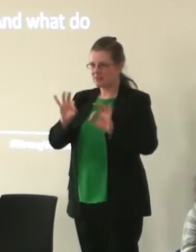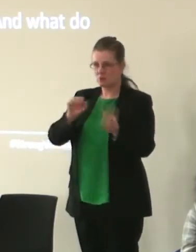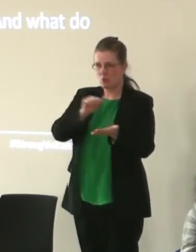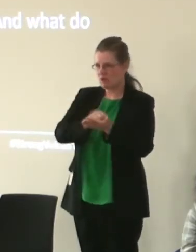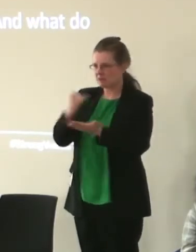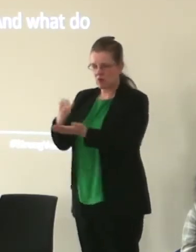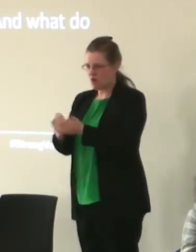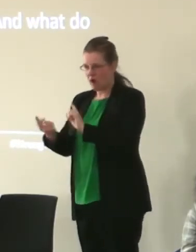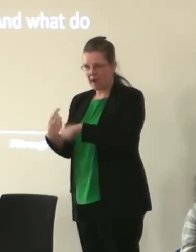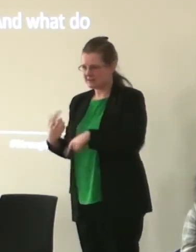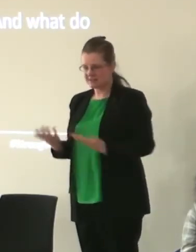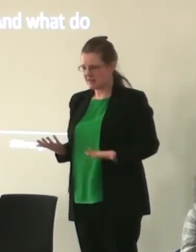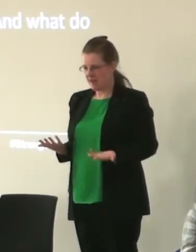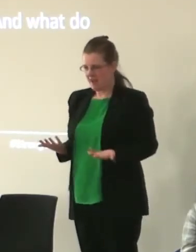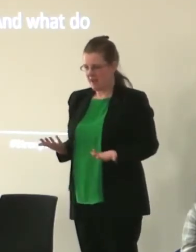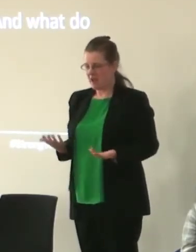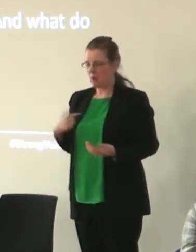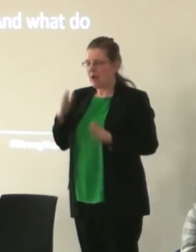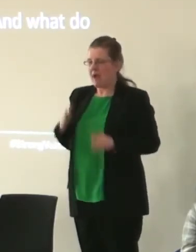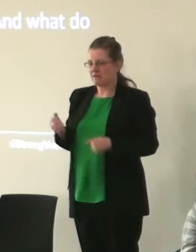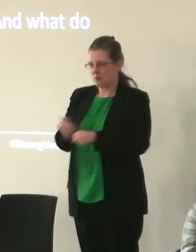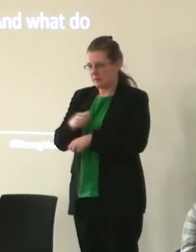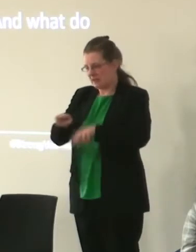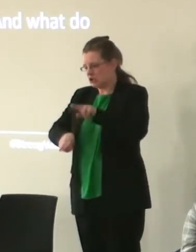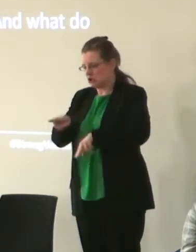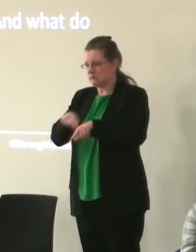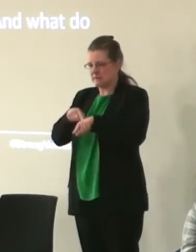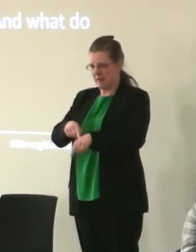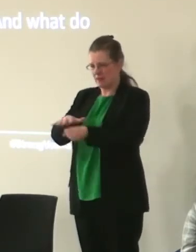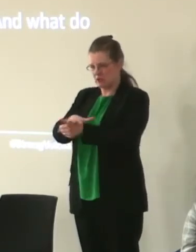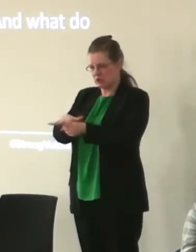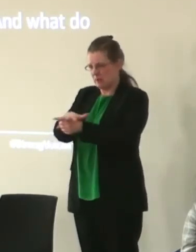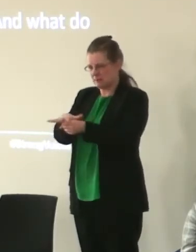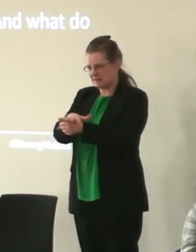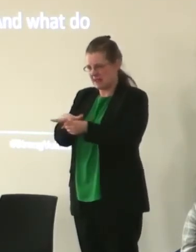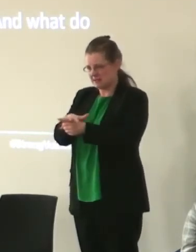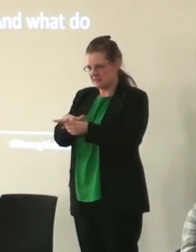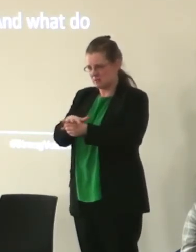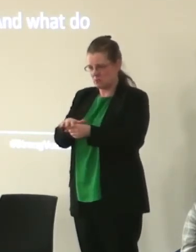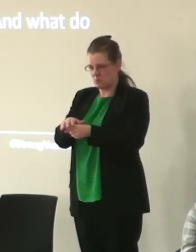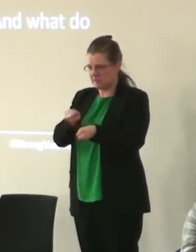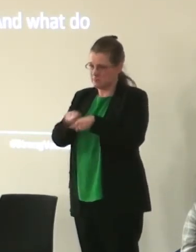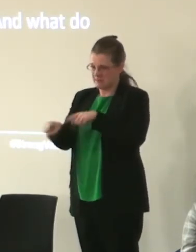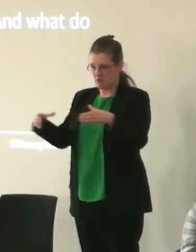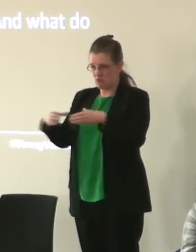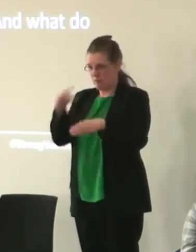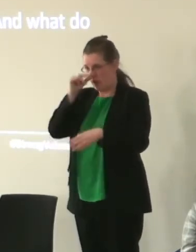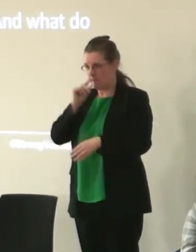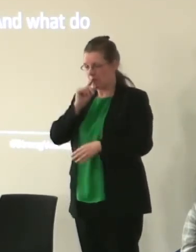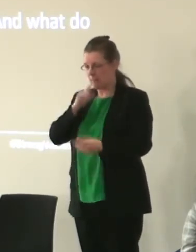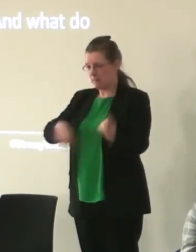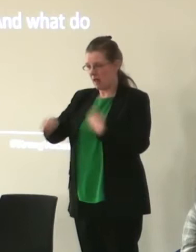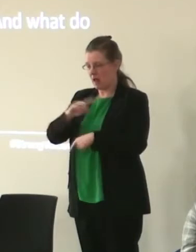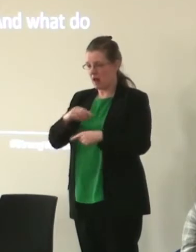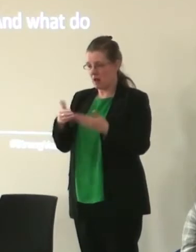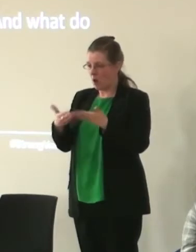answer to this it's about making a judgment in the circumstance with a particular group of young people in terms